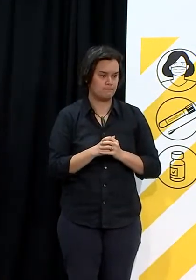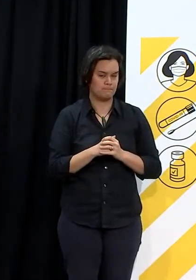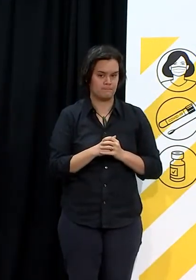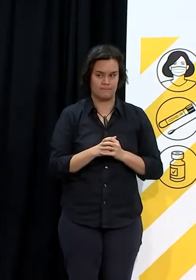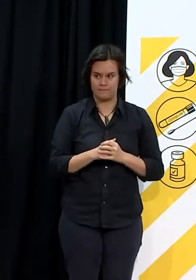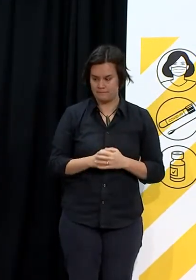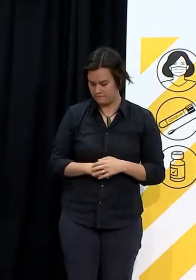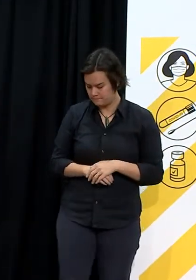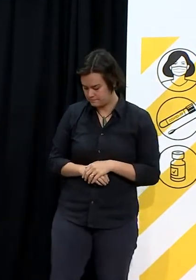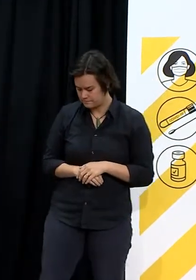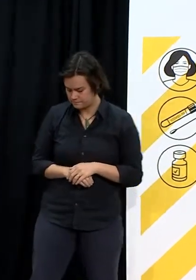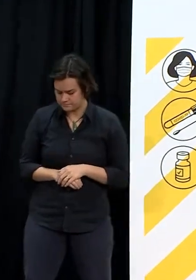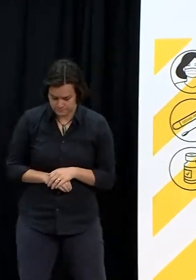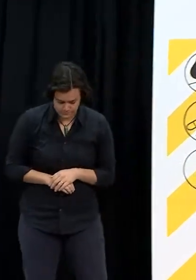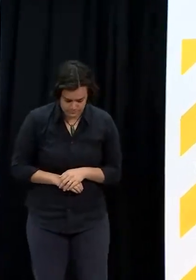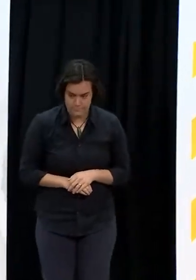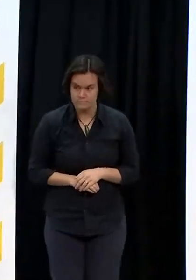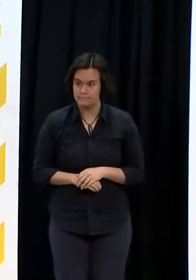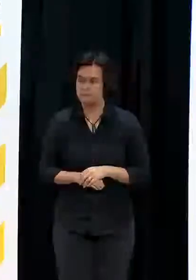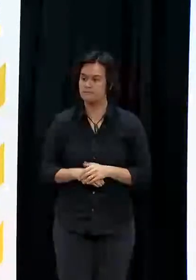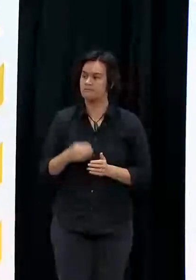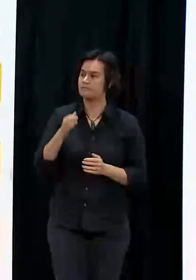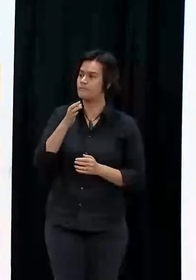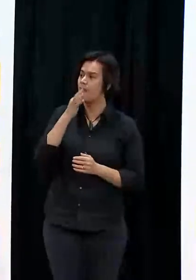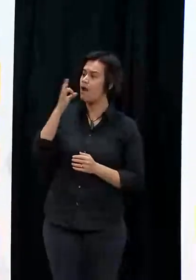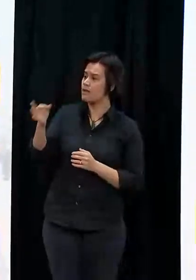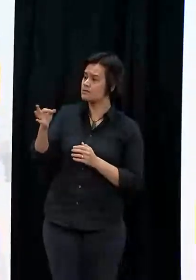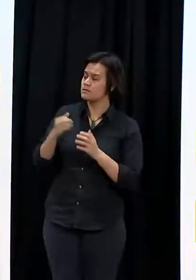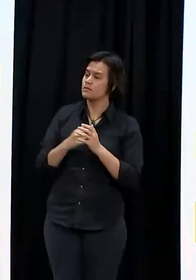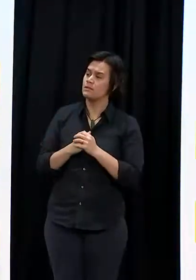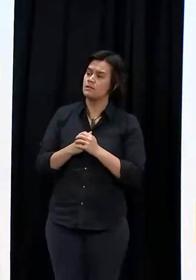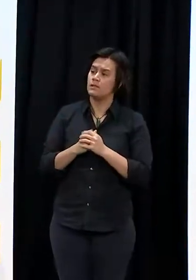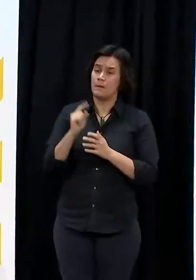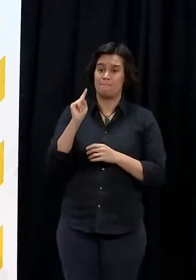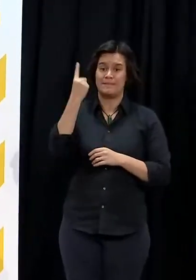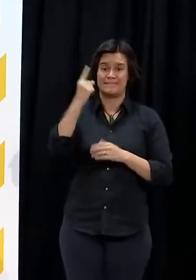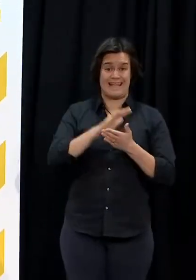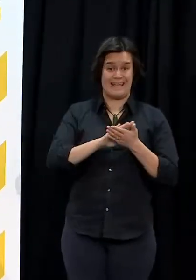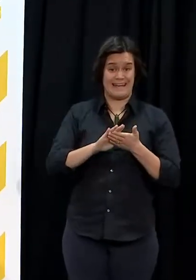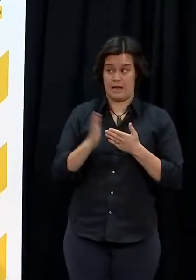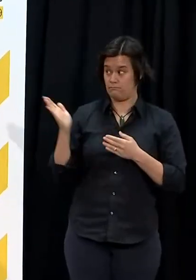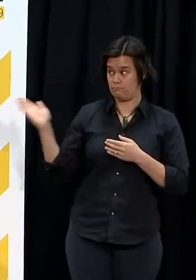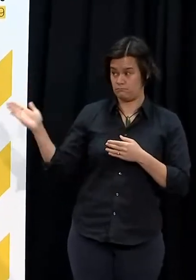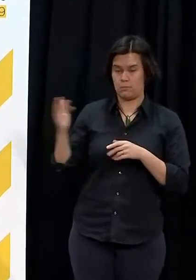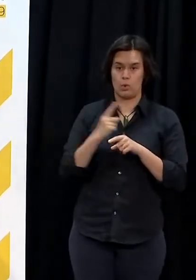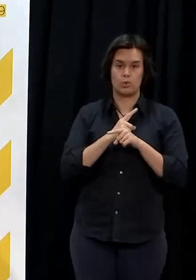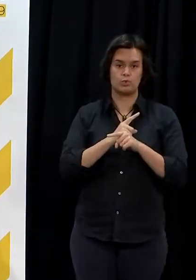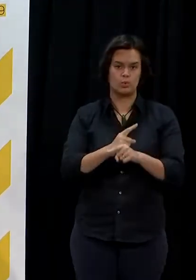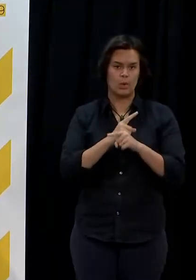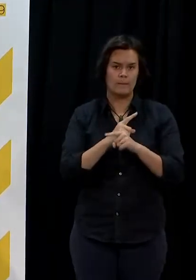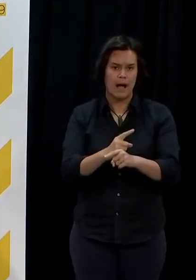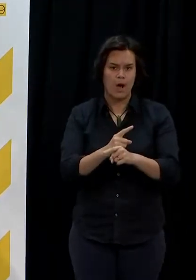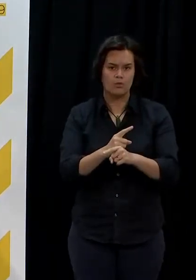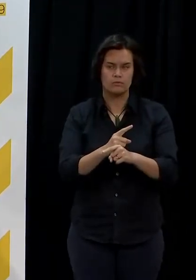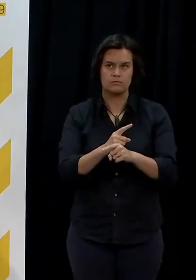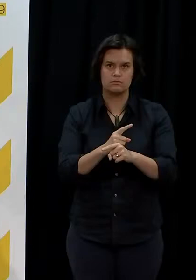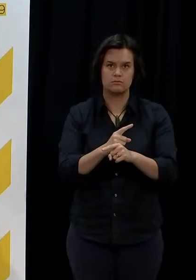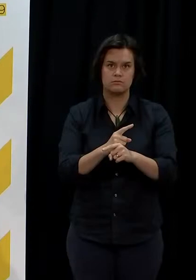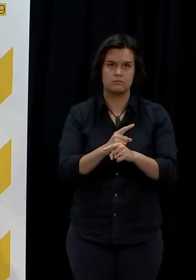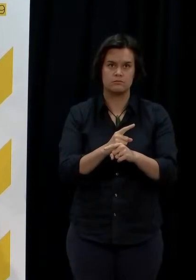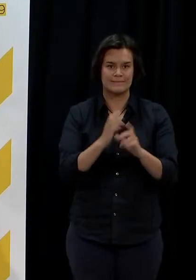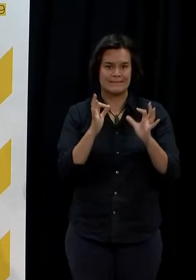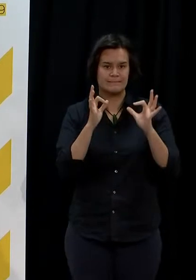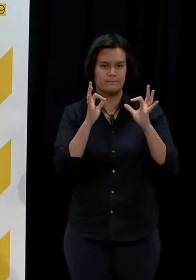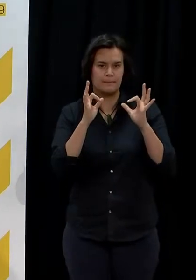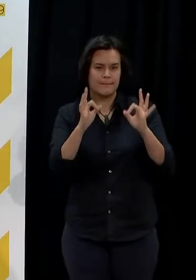Prime Minister, just for you on this topic. Minister Hino Re has spoken this week about targeted incentives for young Māori